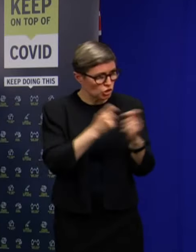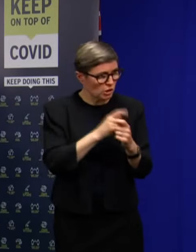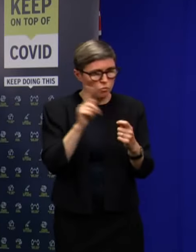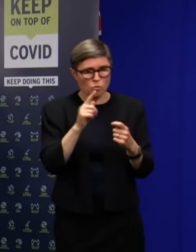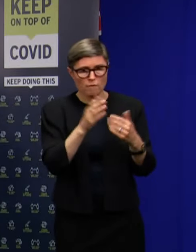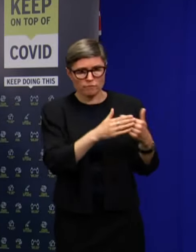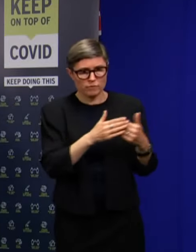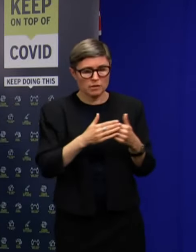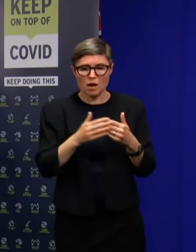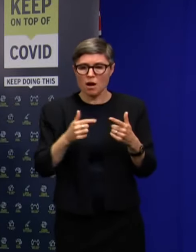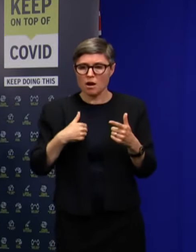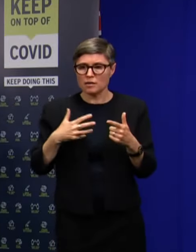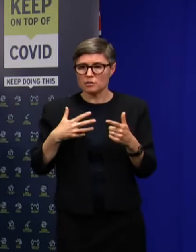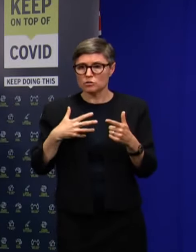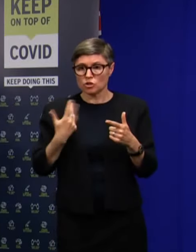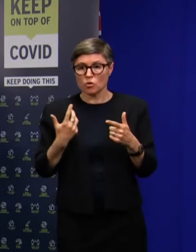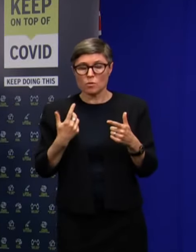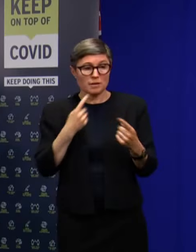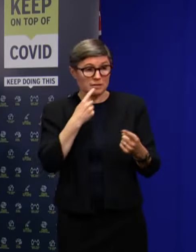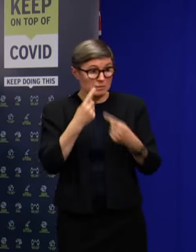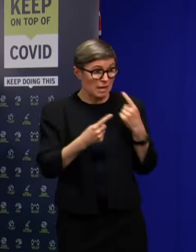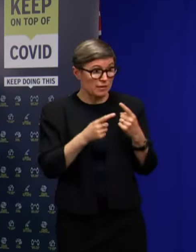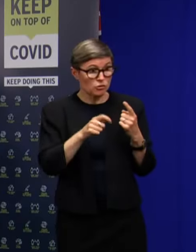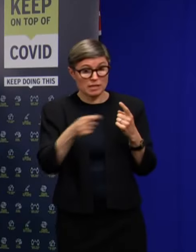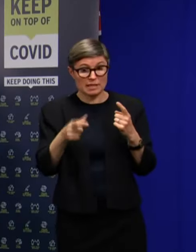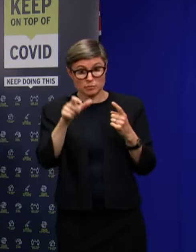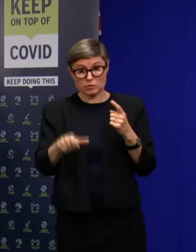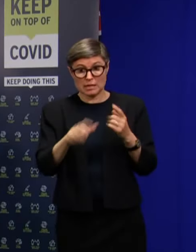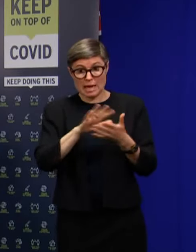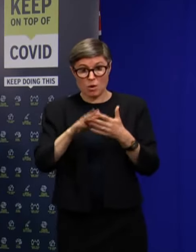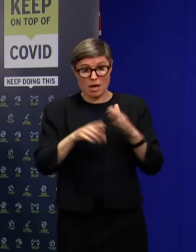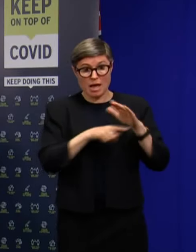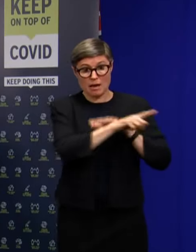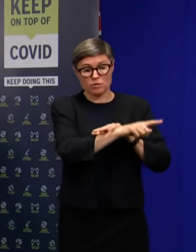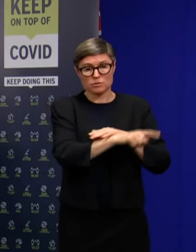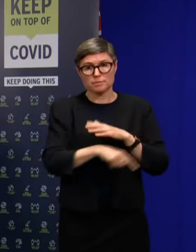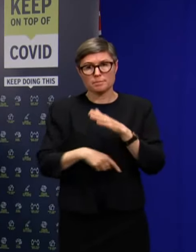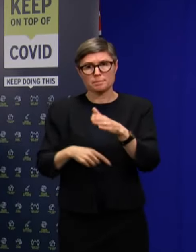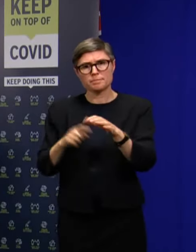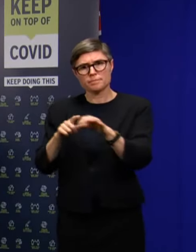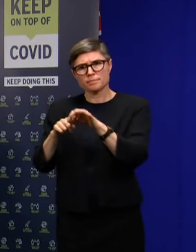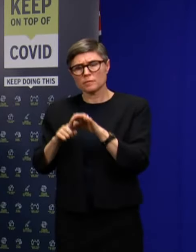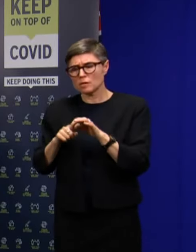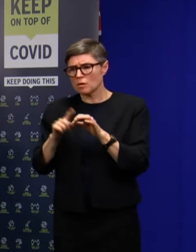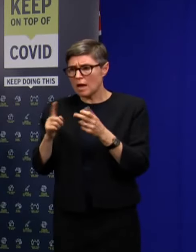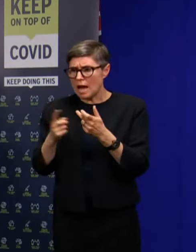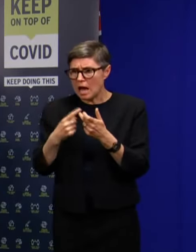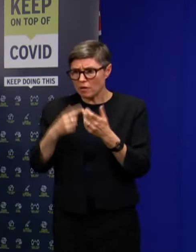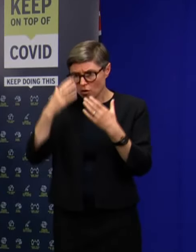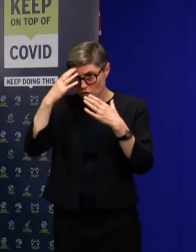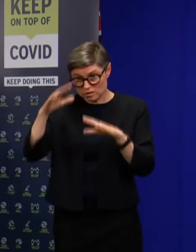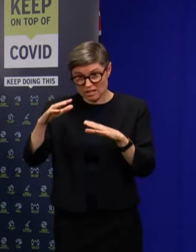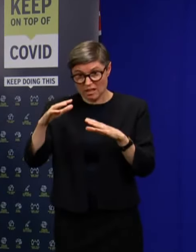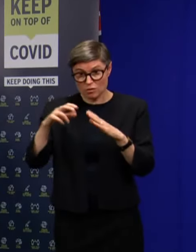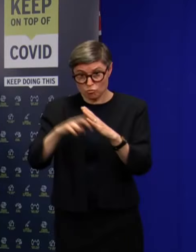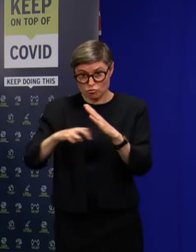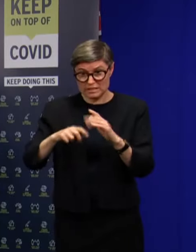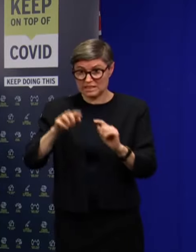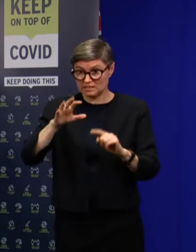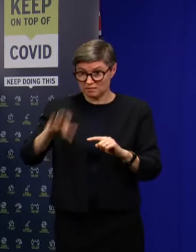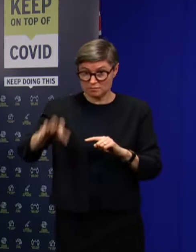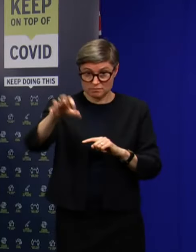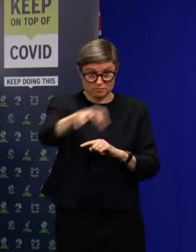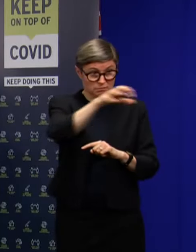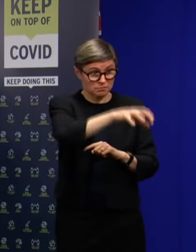day, I don't want to provide an escape plan for the next person. What about the other quarantine hotels, though? Will there be additional security measures?